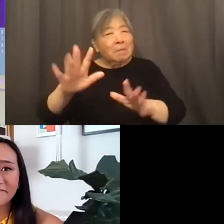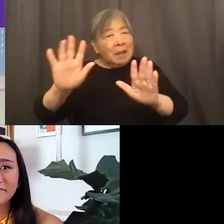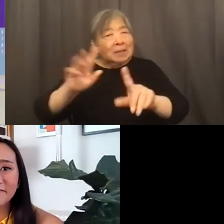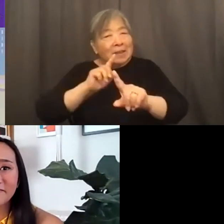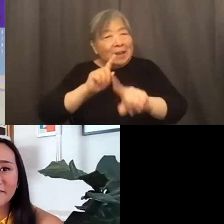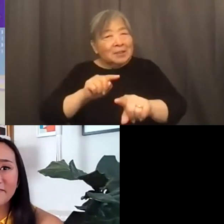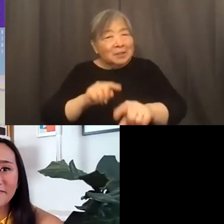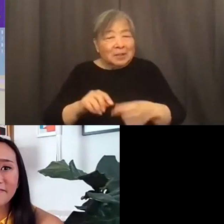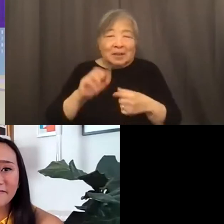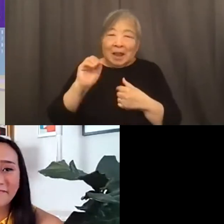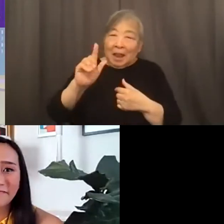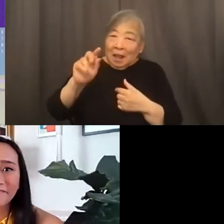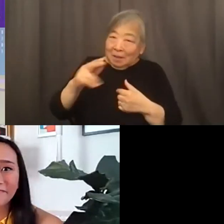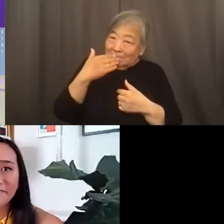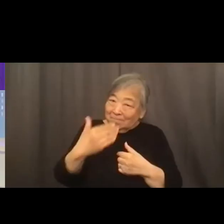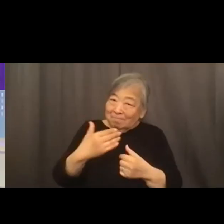appreciate that okay